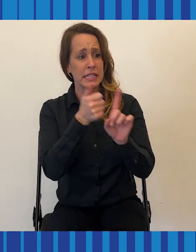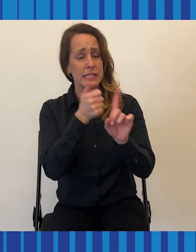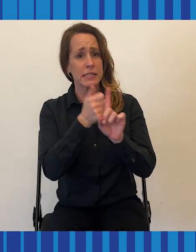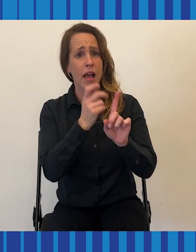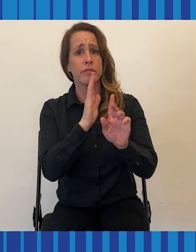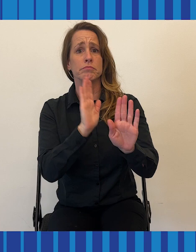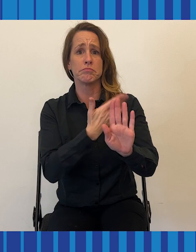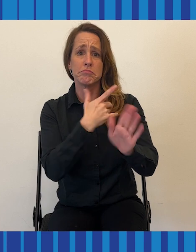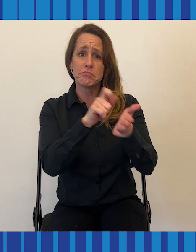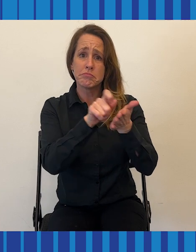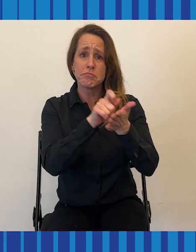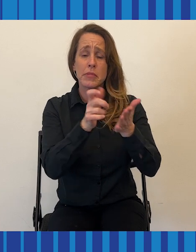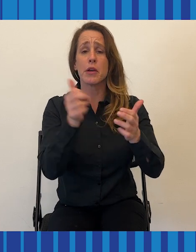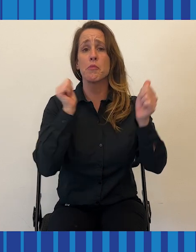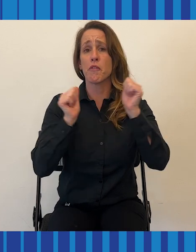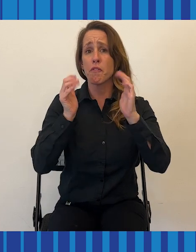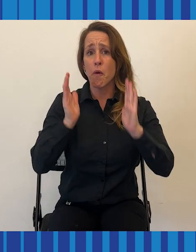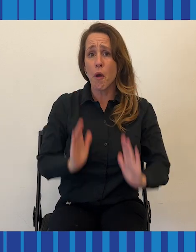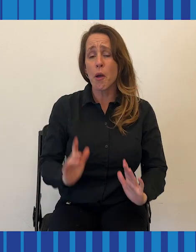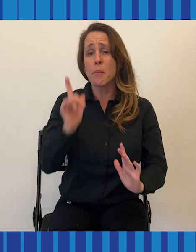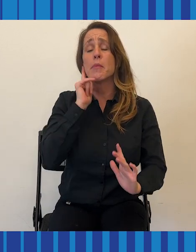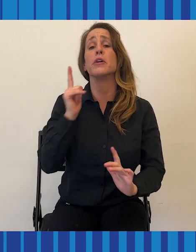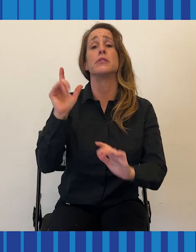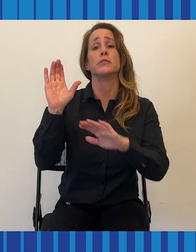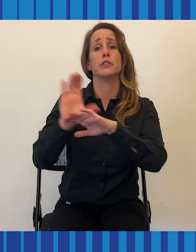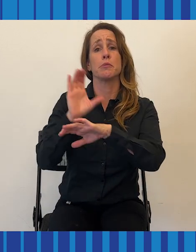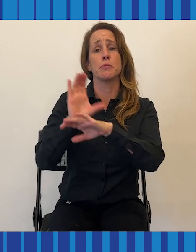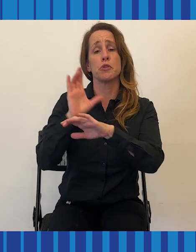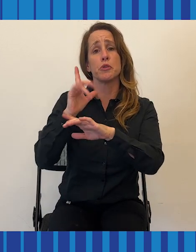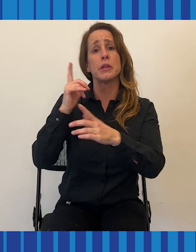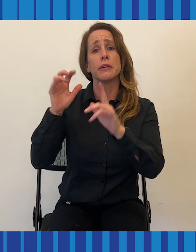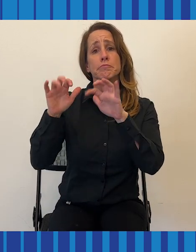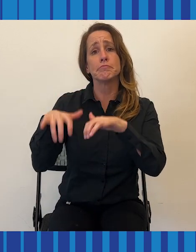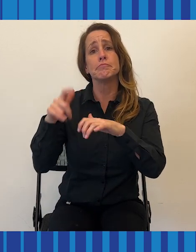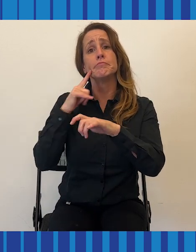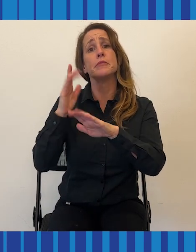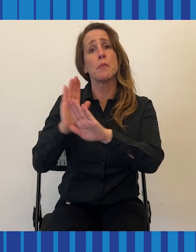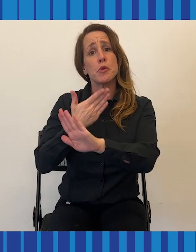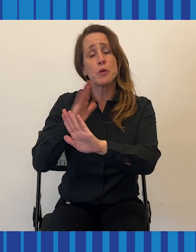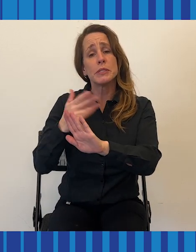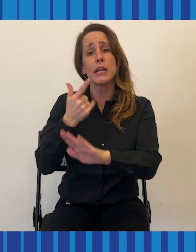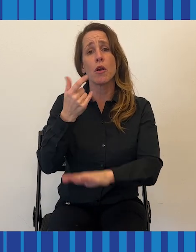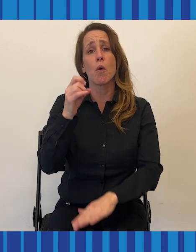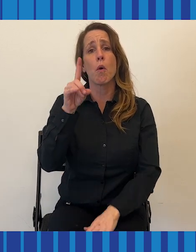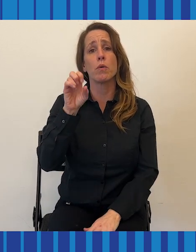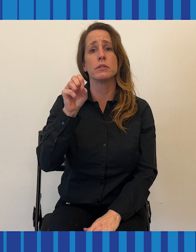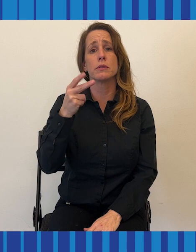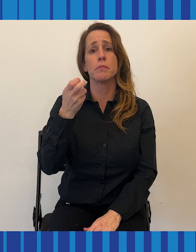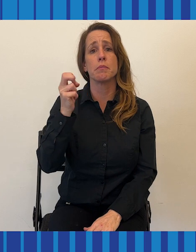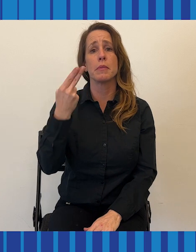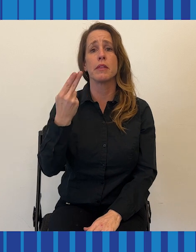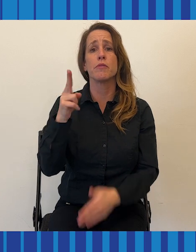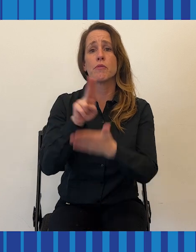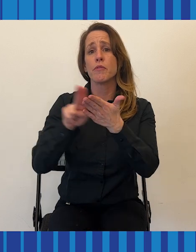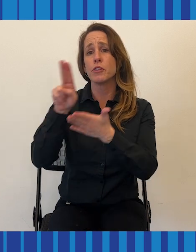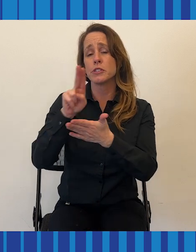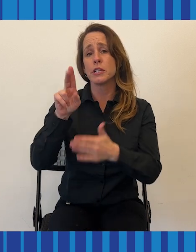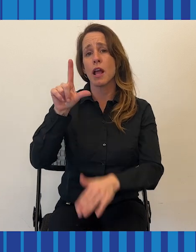He is a composer, performer, and professor of creative computing and music at Goldsmiths University in London.